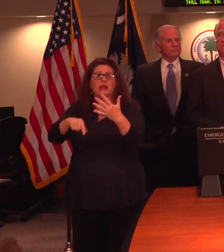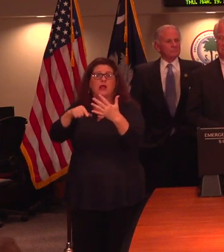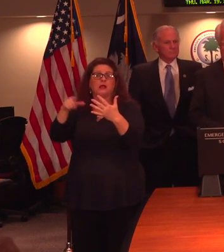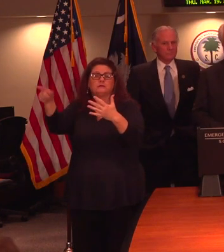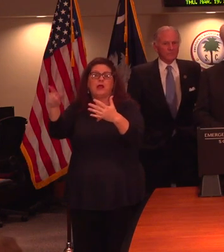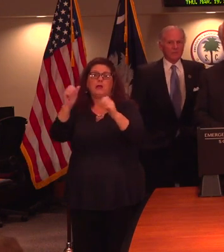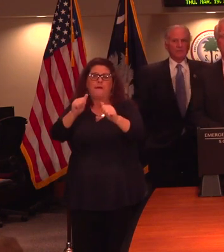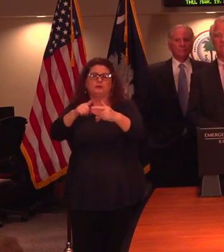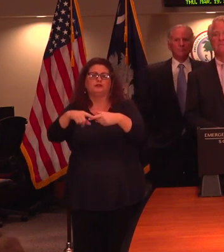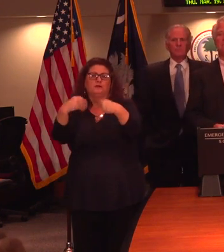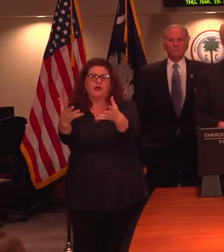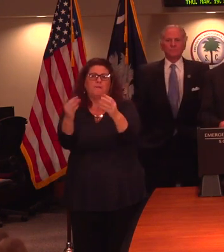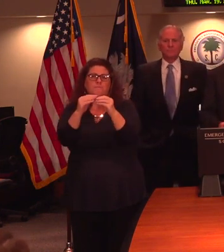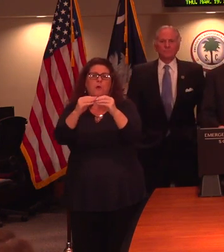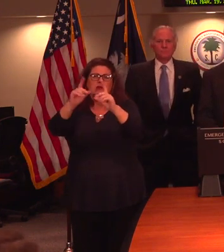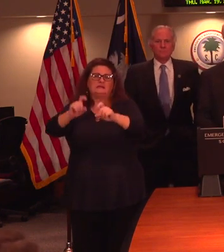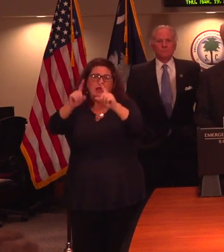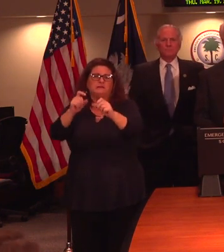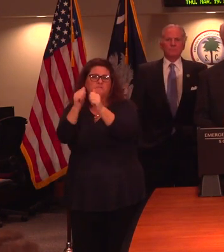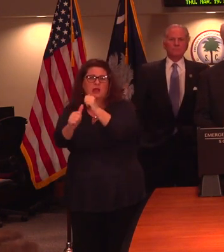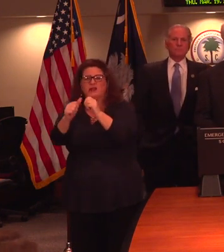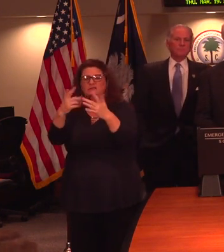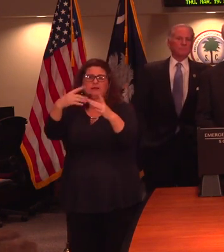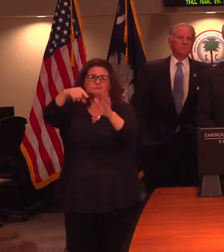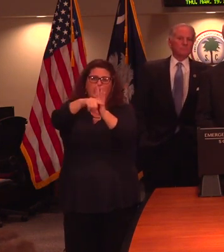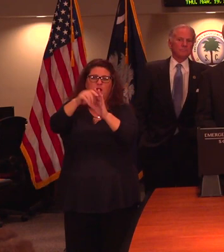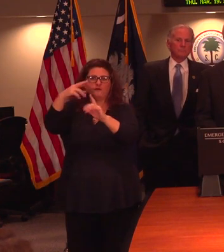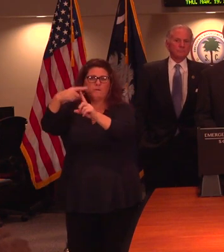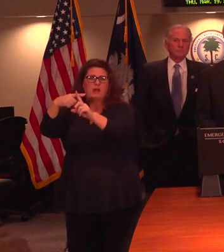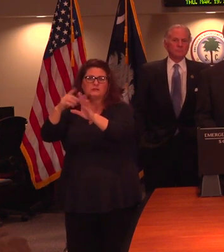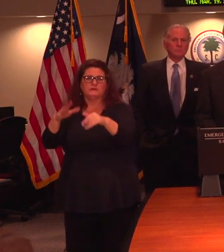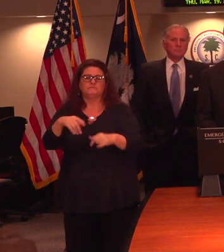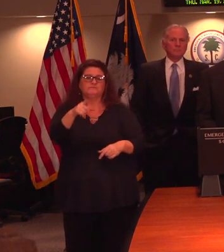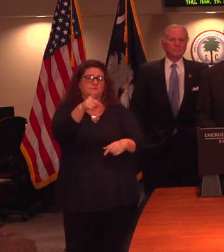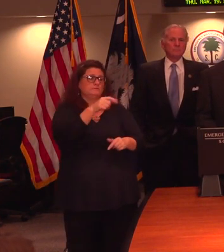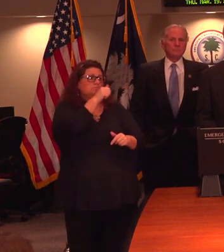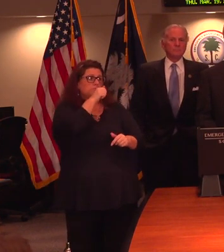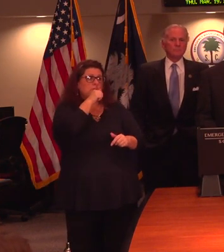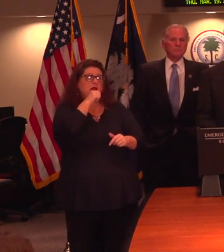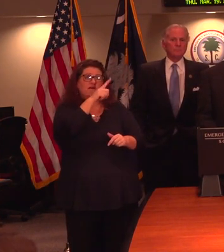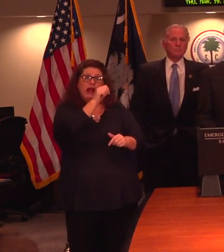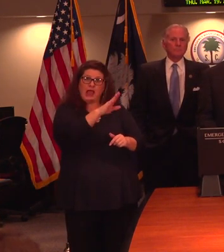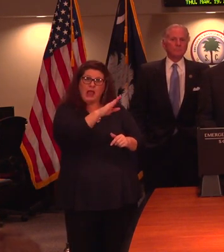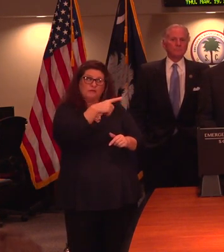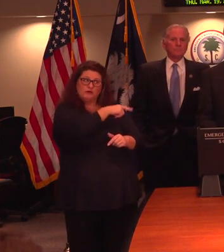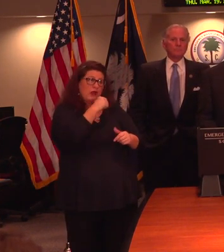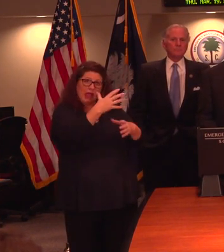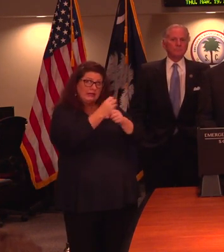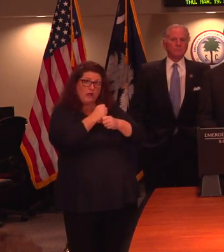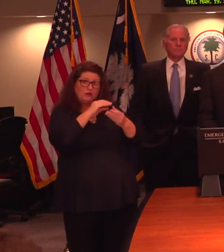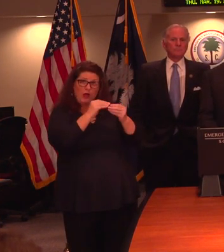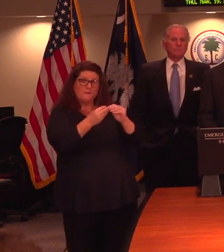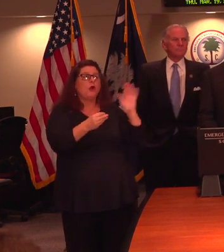tested. And on that note, since you're not getting the negative numbers from the private labs, are you concerned about any We do get the negative,